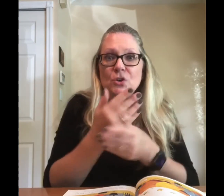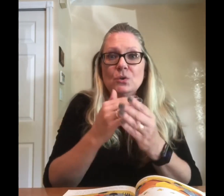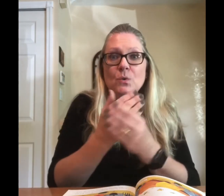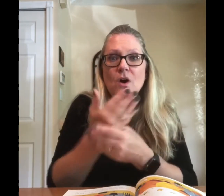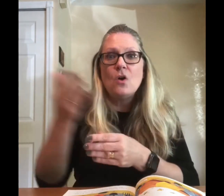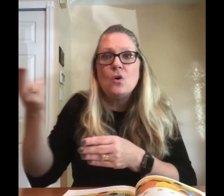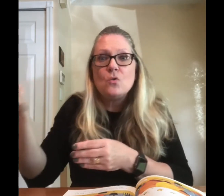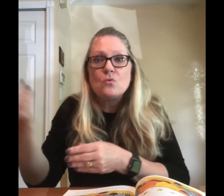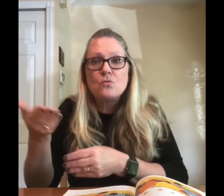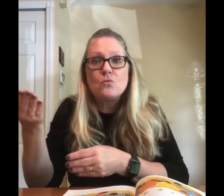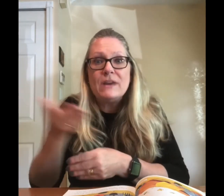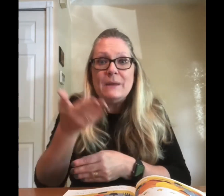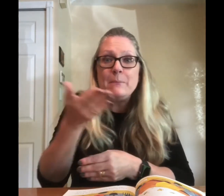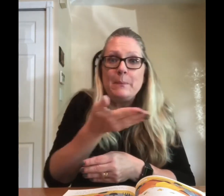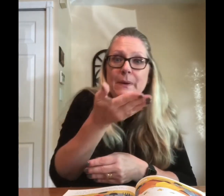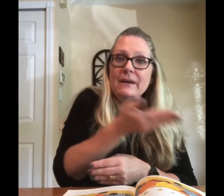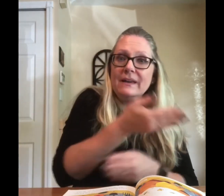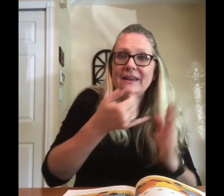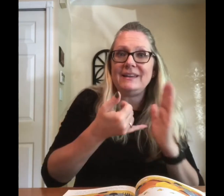reap it.